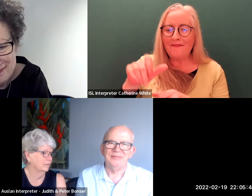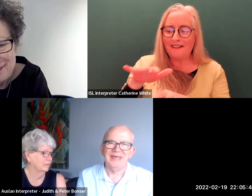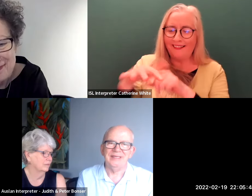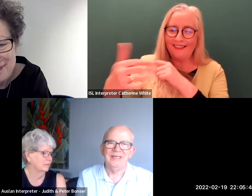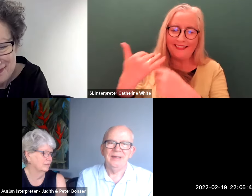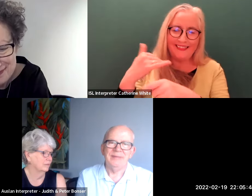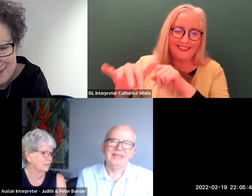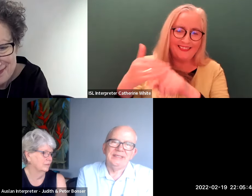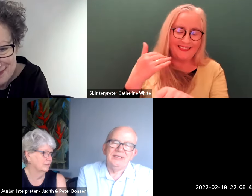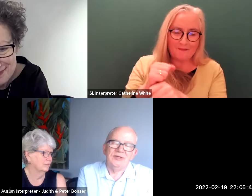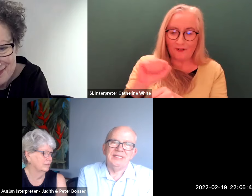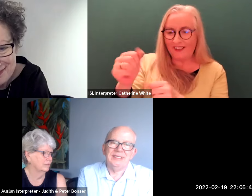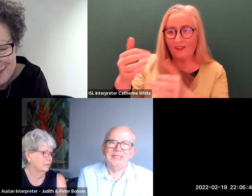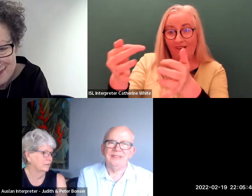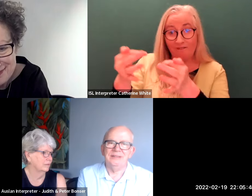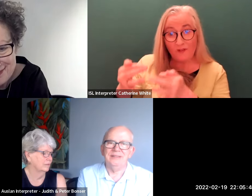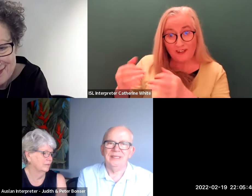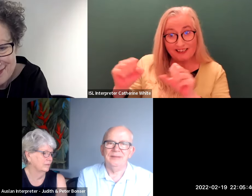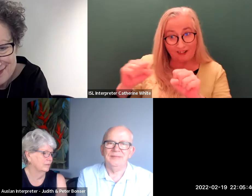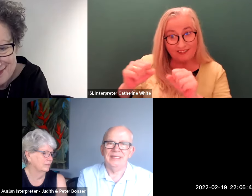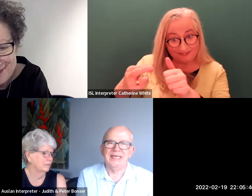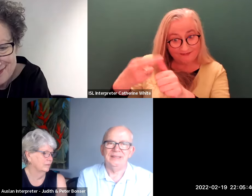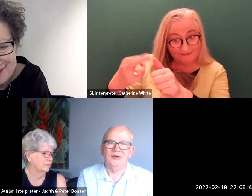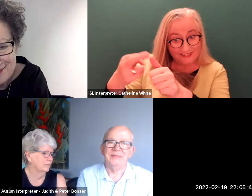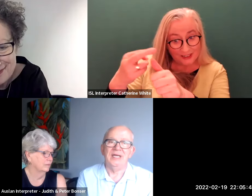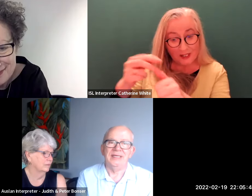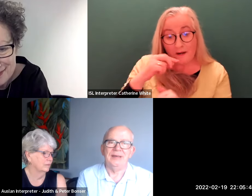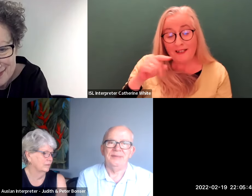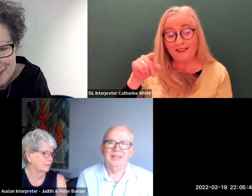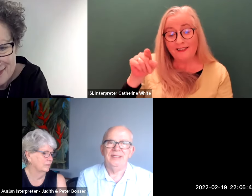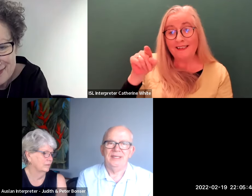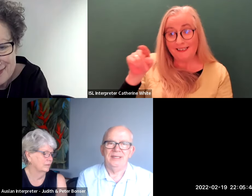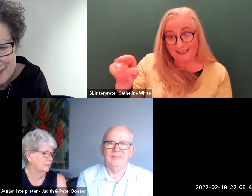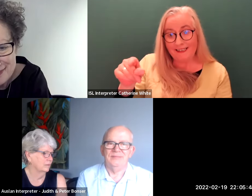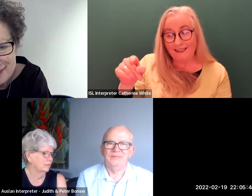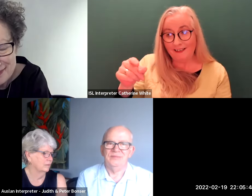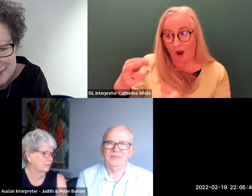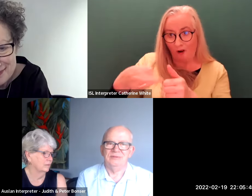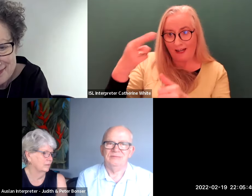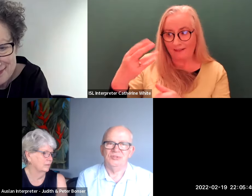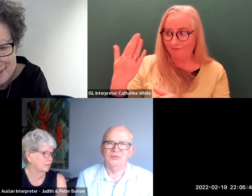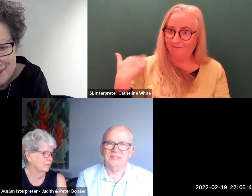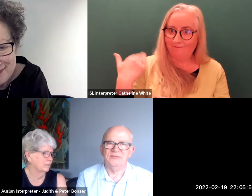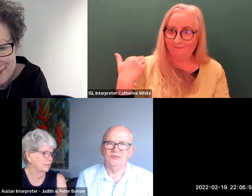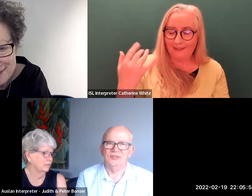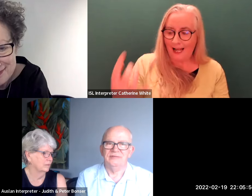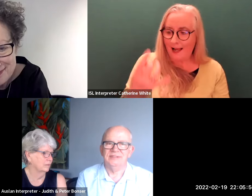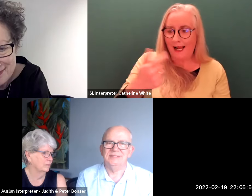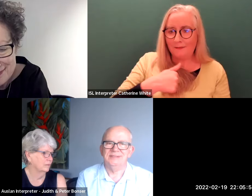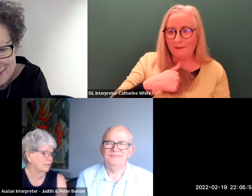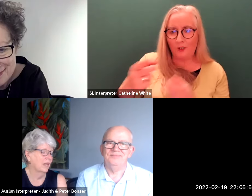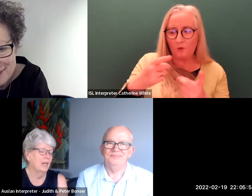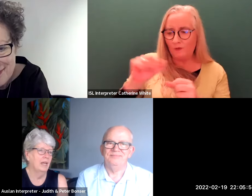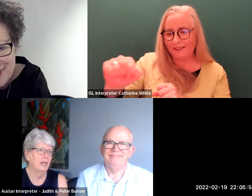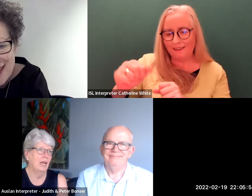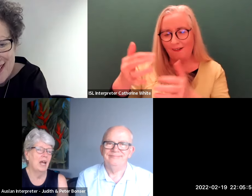we've laughed about it but you know he um has had got me lined up um to to do his funeral service